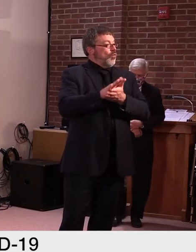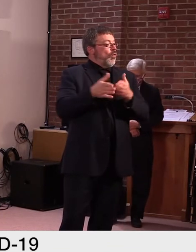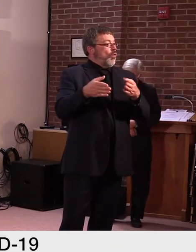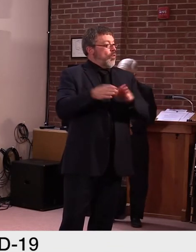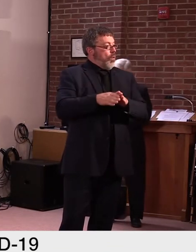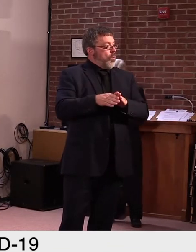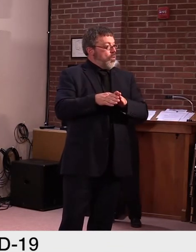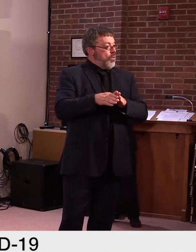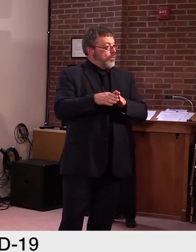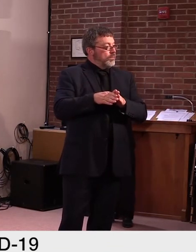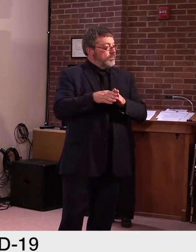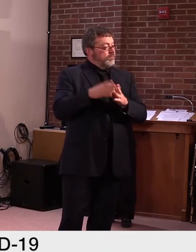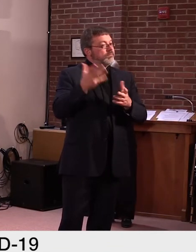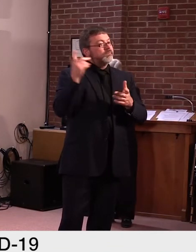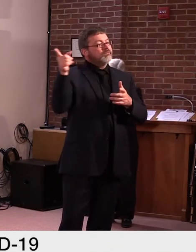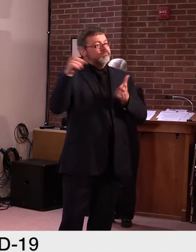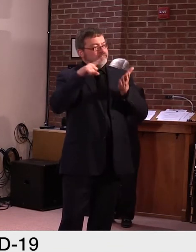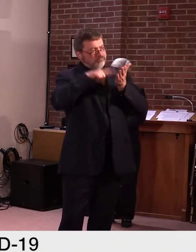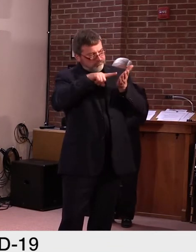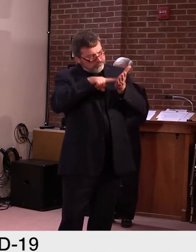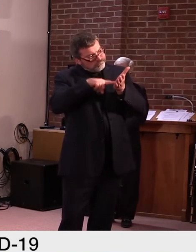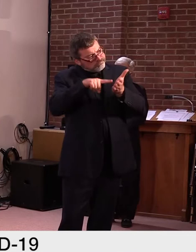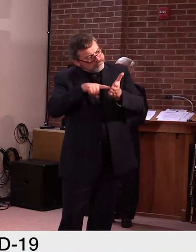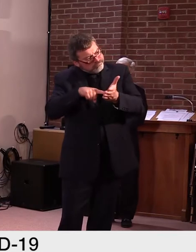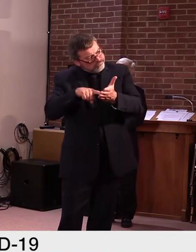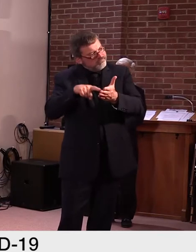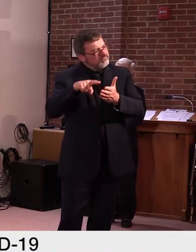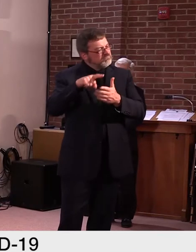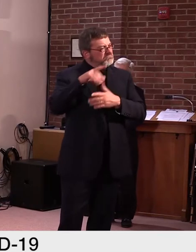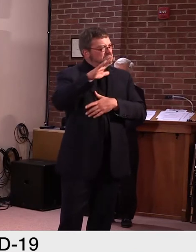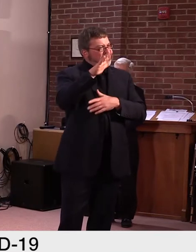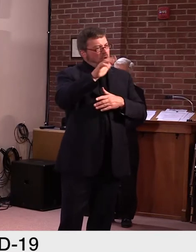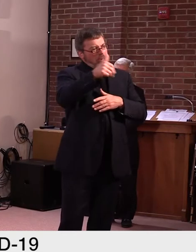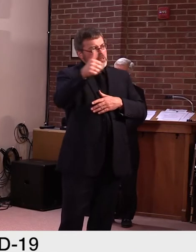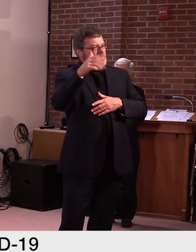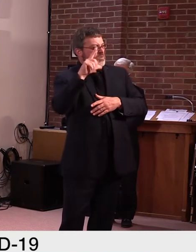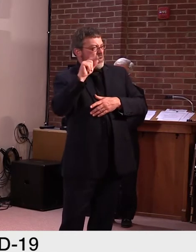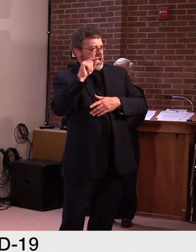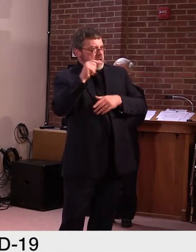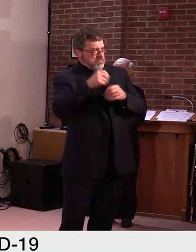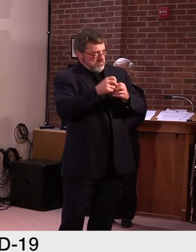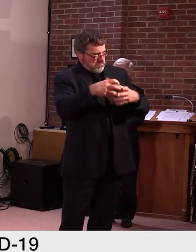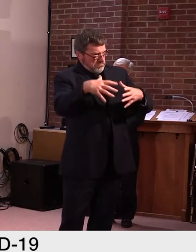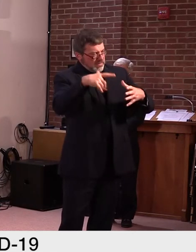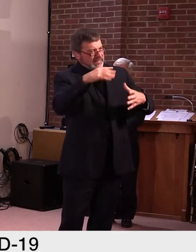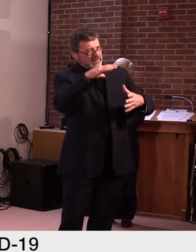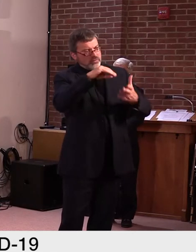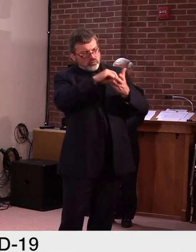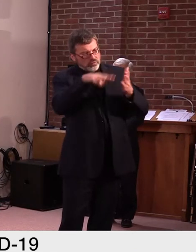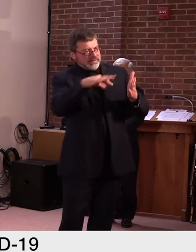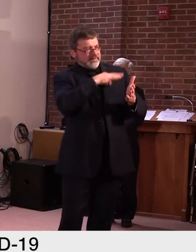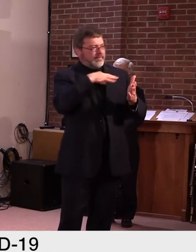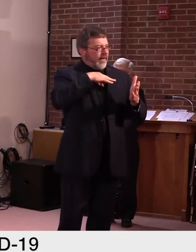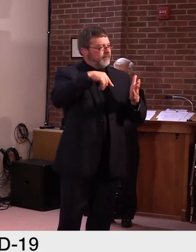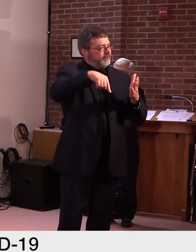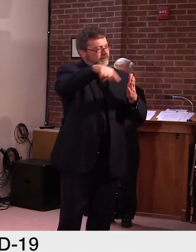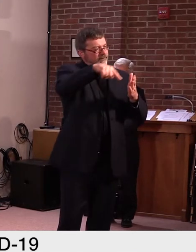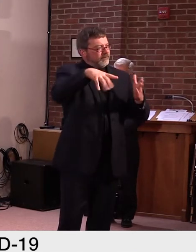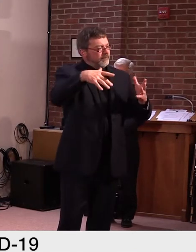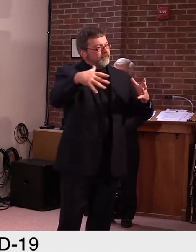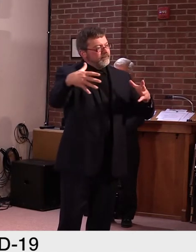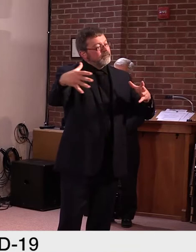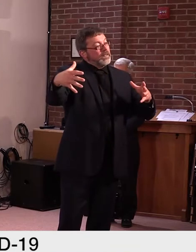20 other students and staff. and then earlier today, you mentioned that all tests done as a result